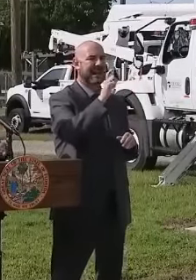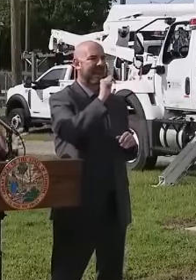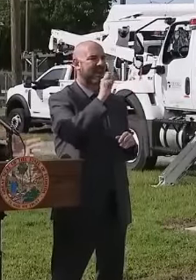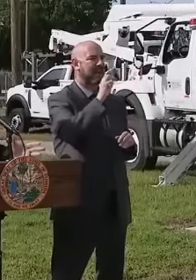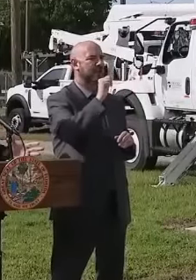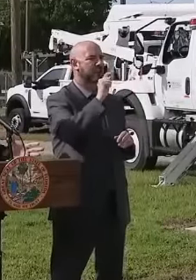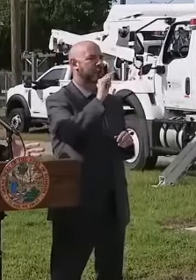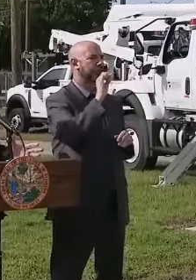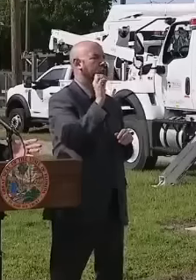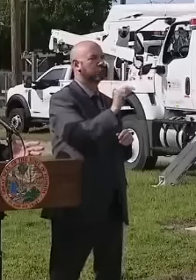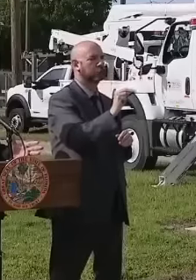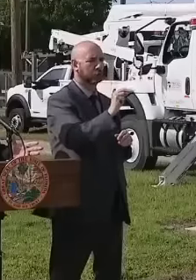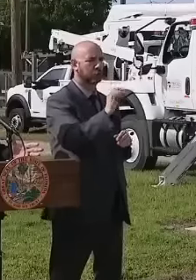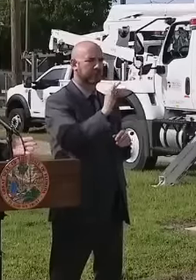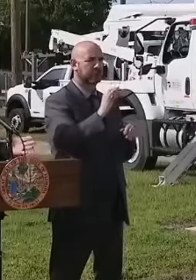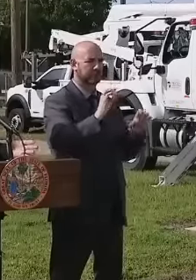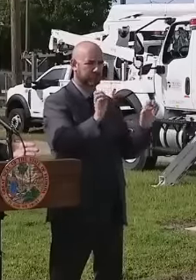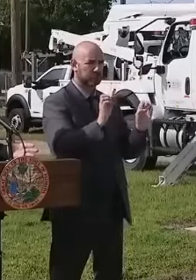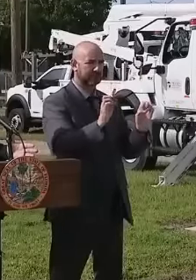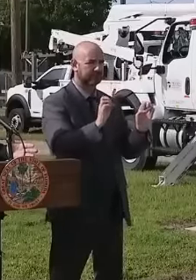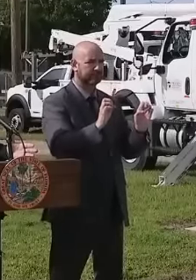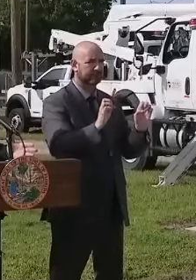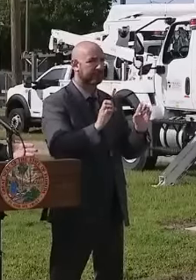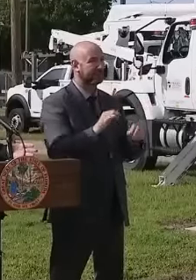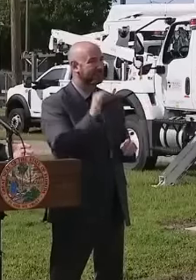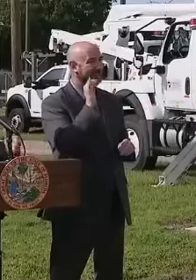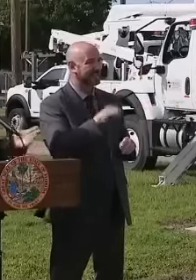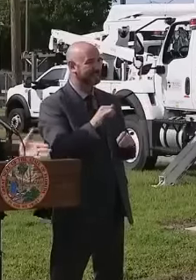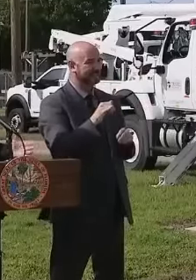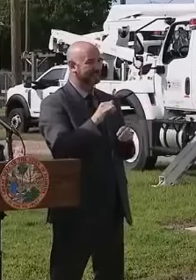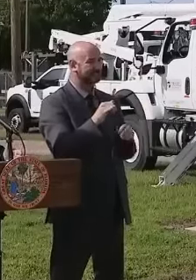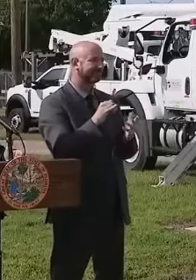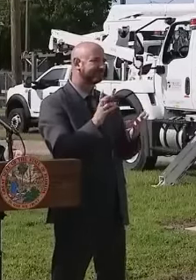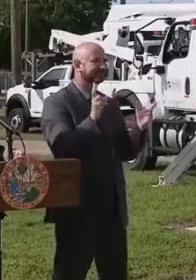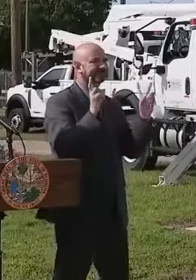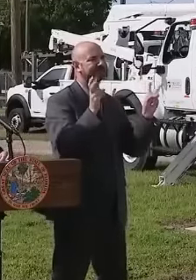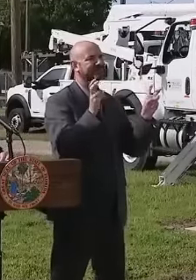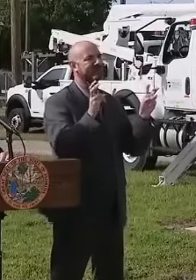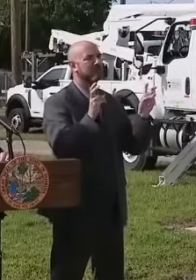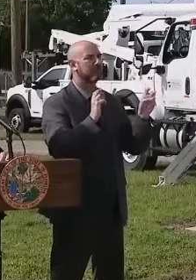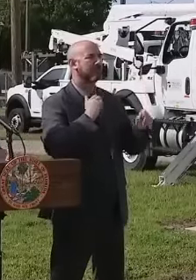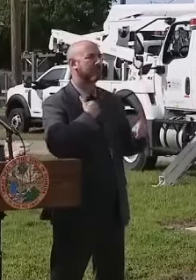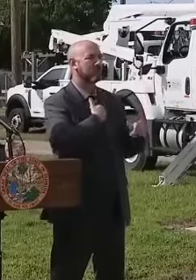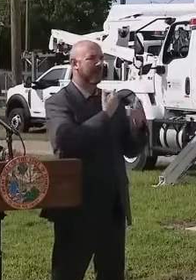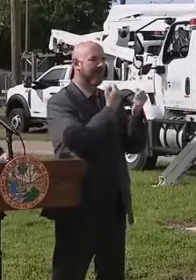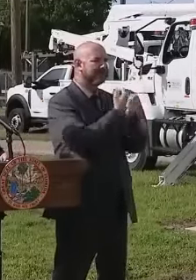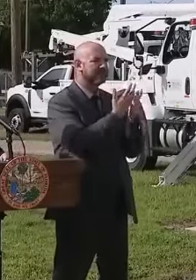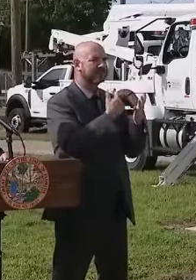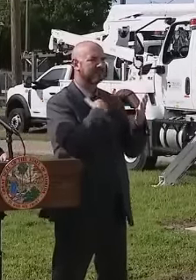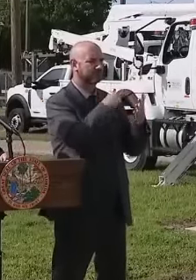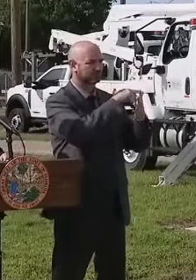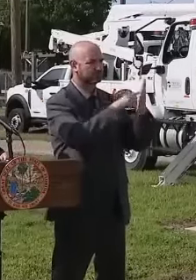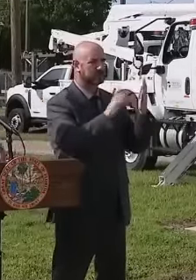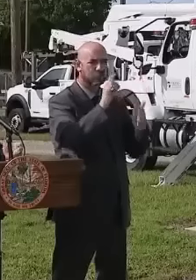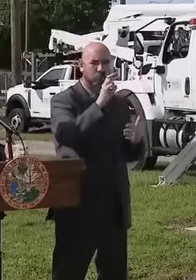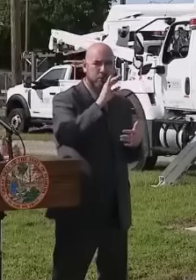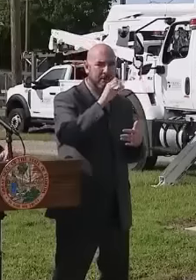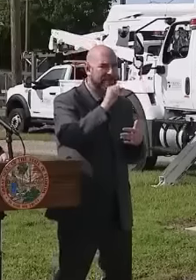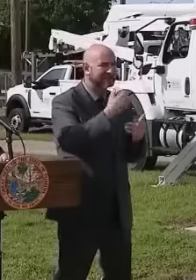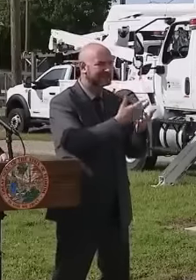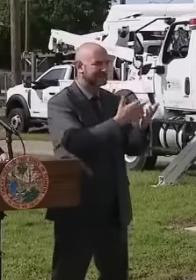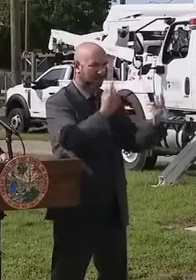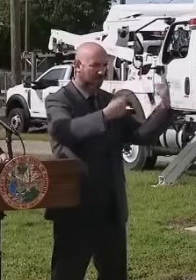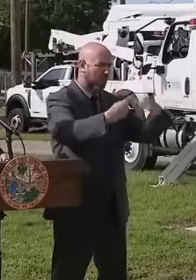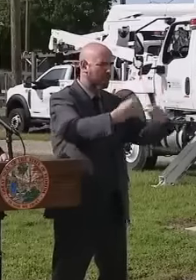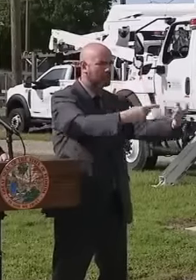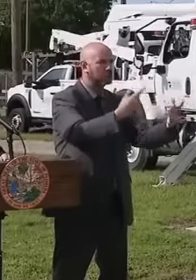B, all things that happened in those two silos, debris removal and all emergency protective measures. We think that's the best way forward. That's